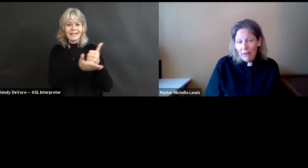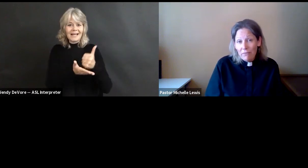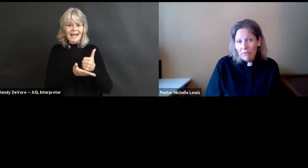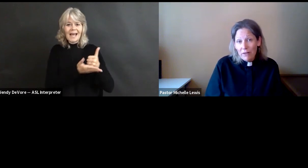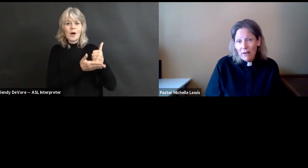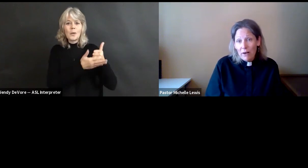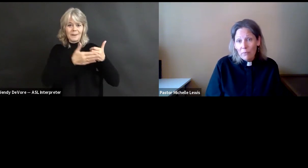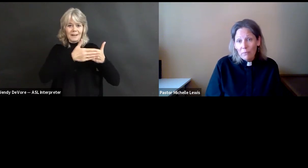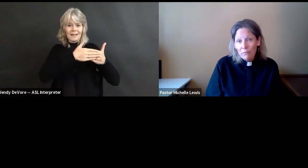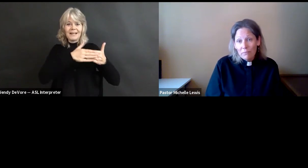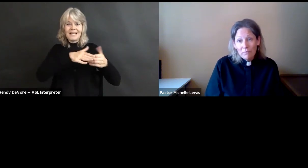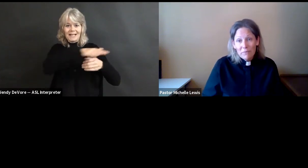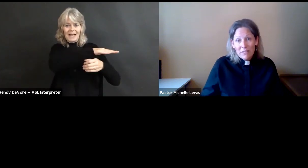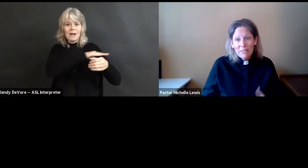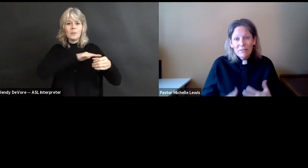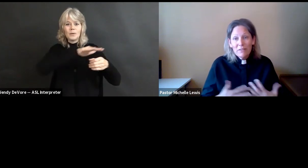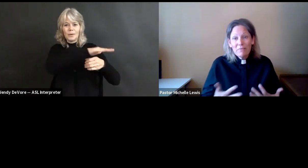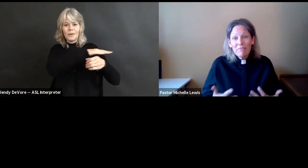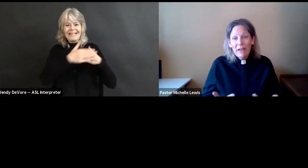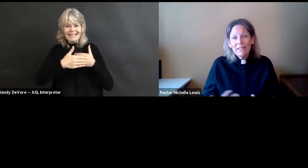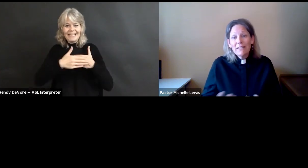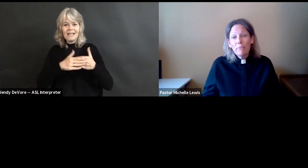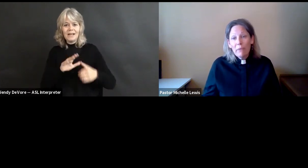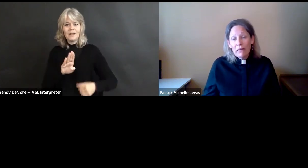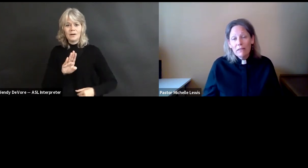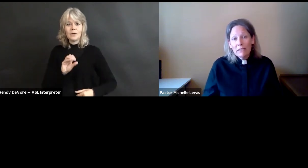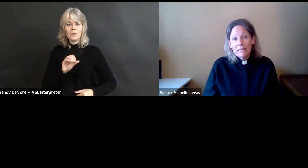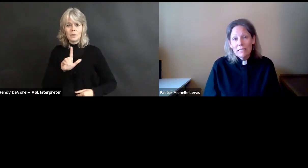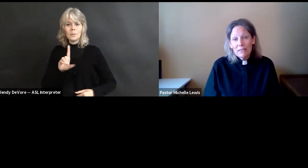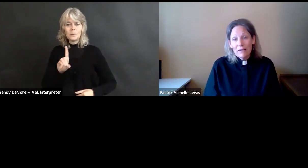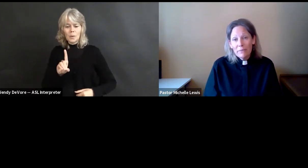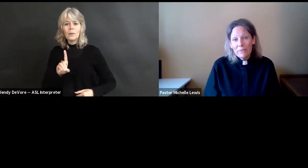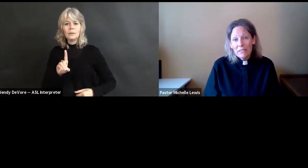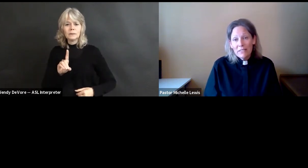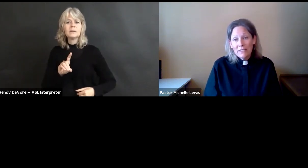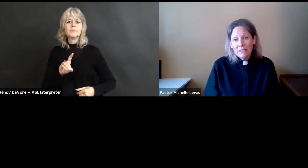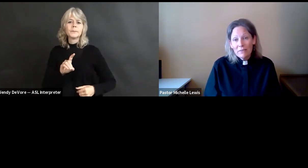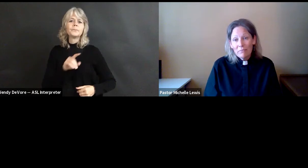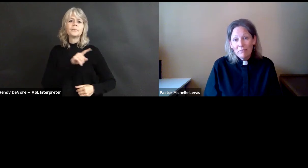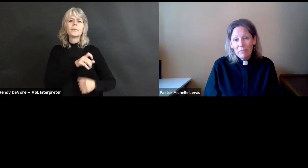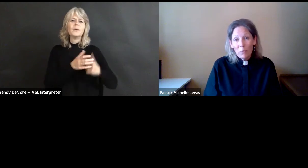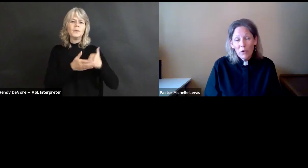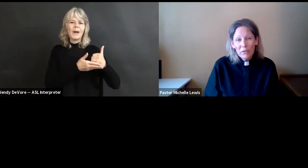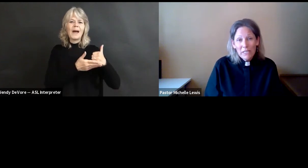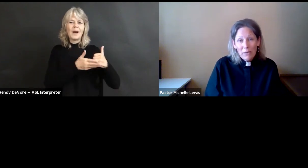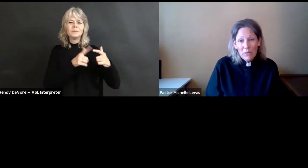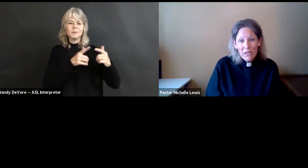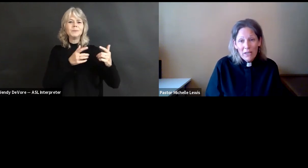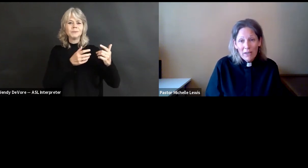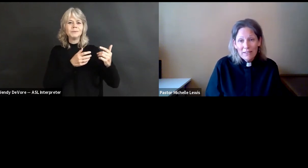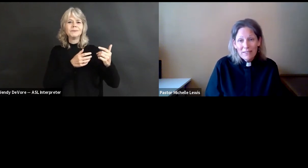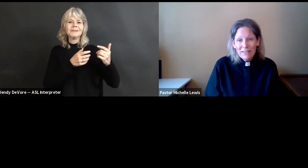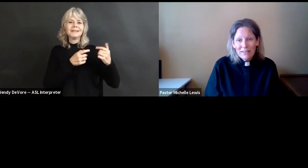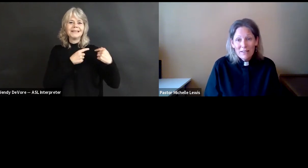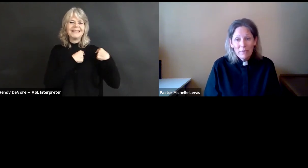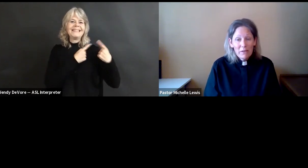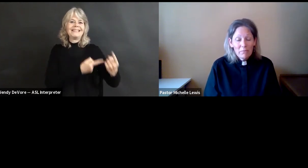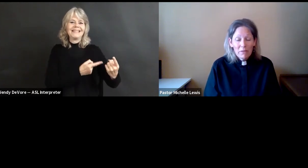just find some balance since Memorial Day weekend. And they've been